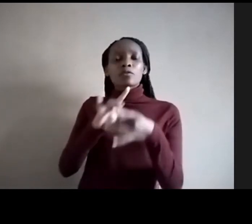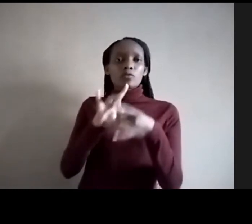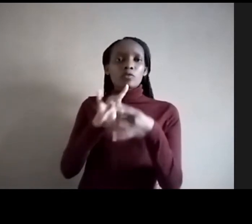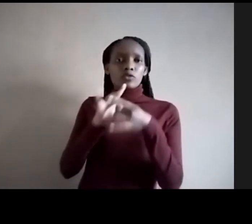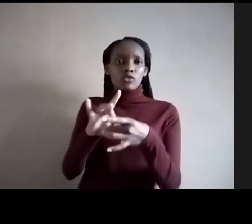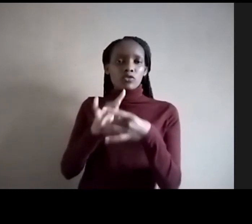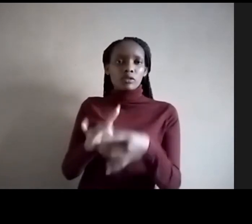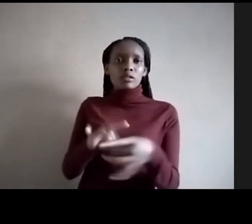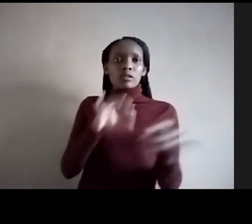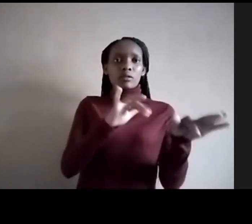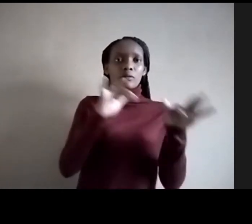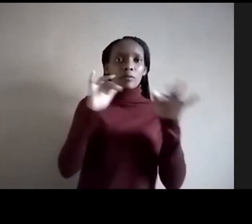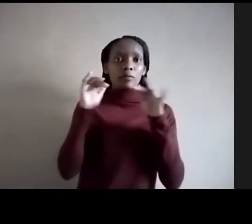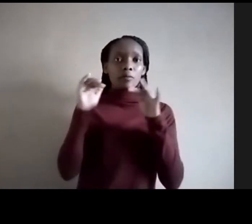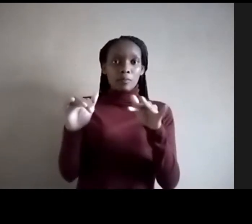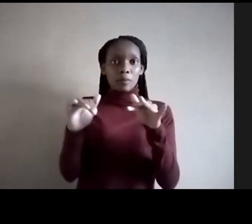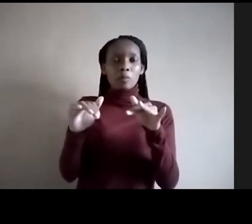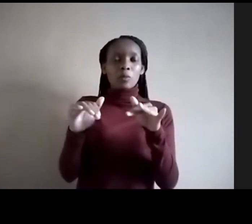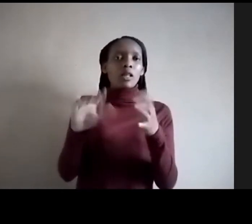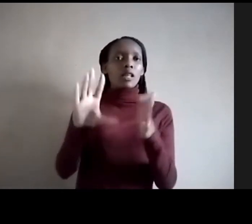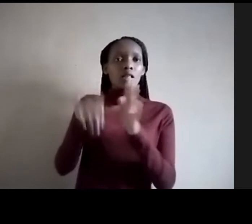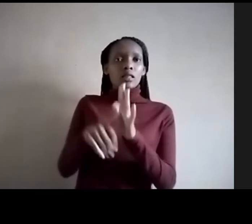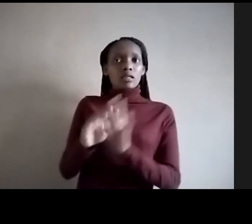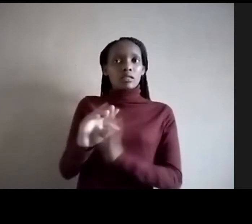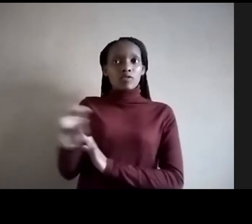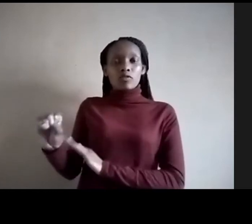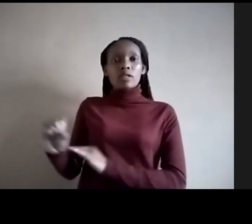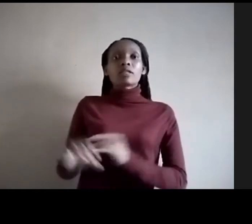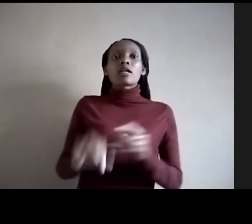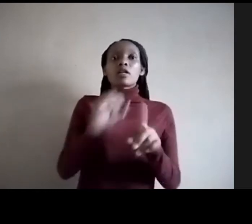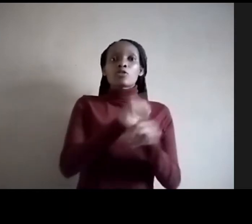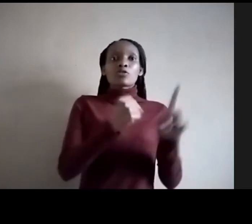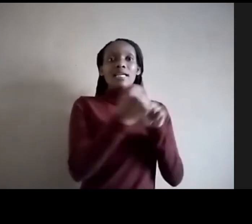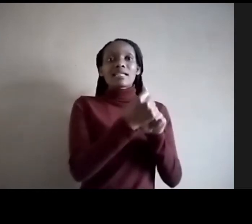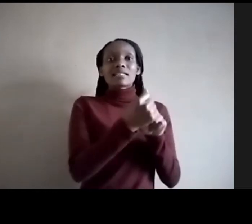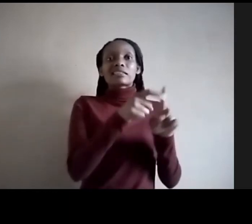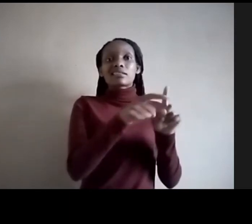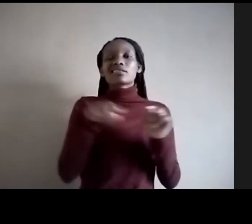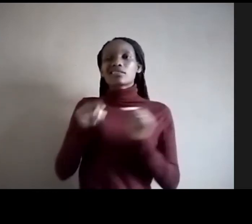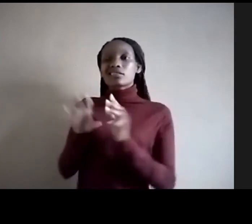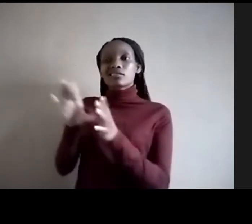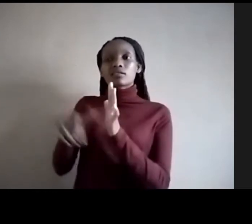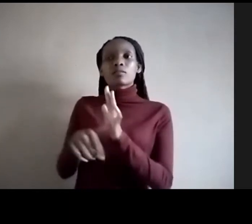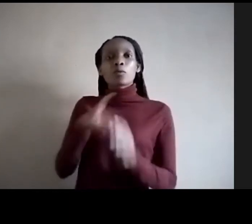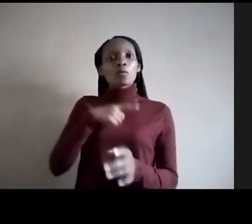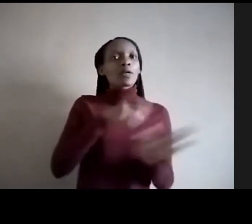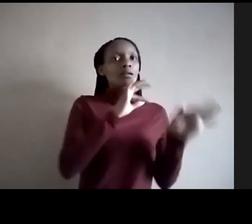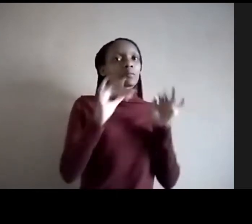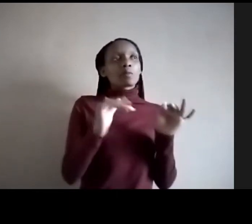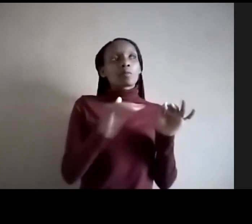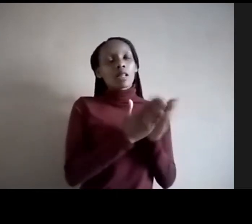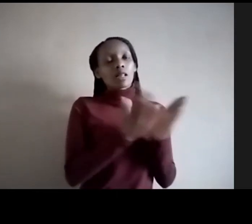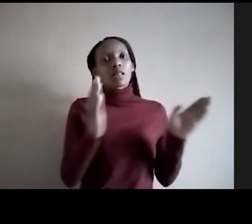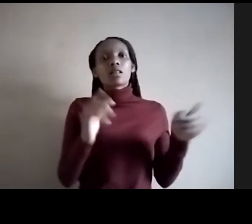impairments and society, which causes the disability, how would you recommend